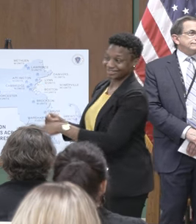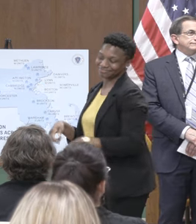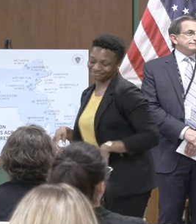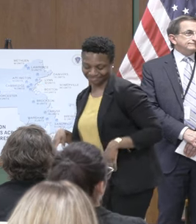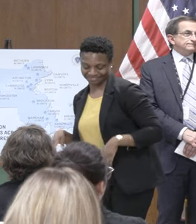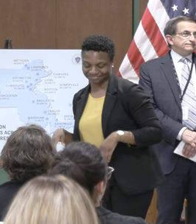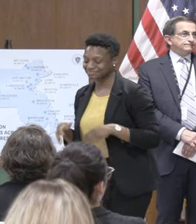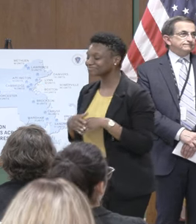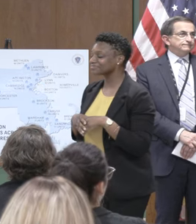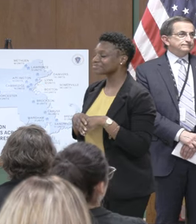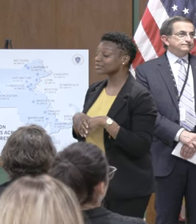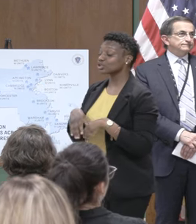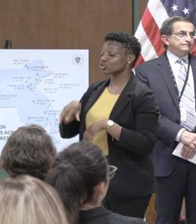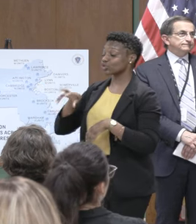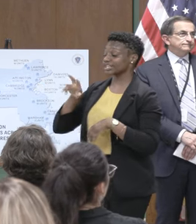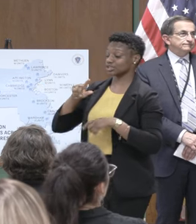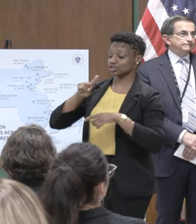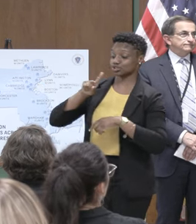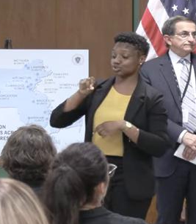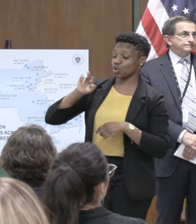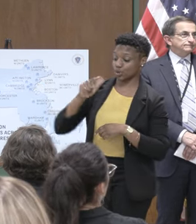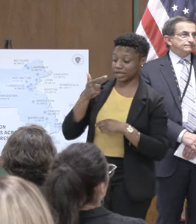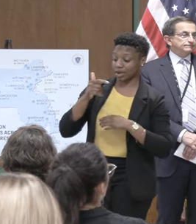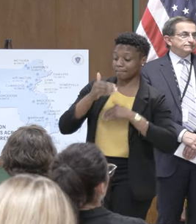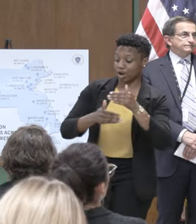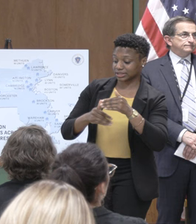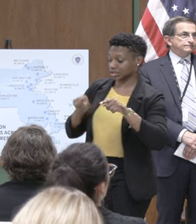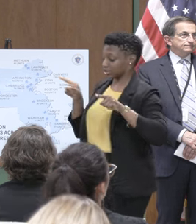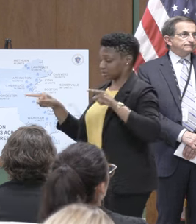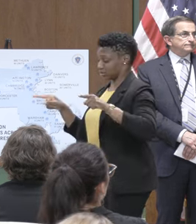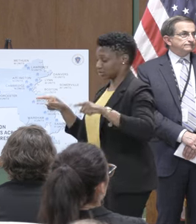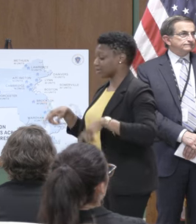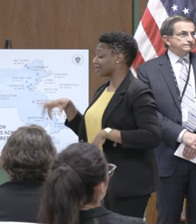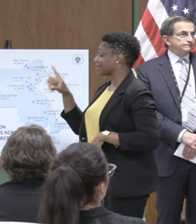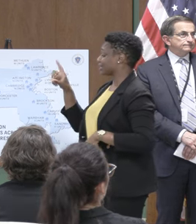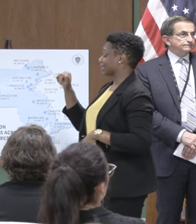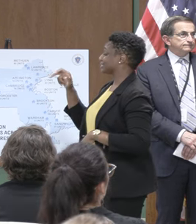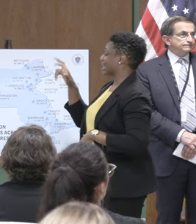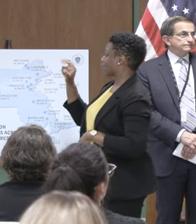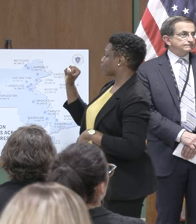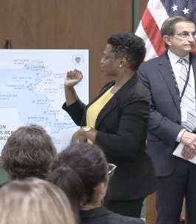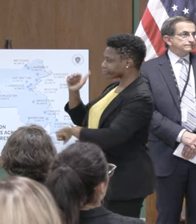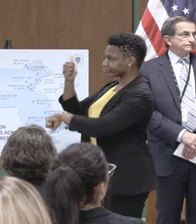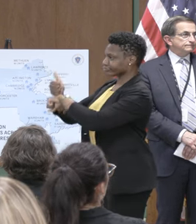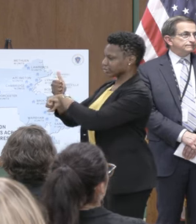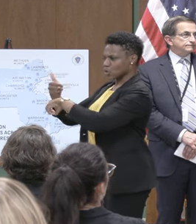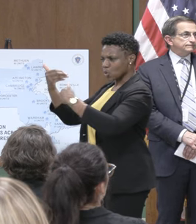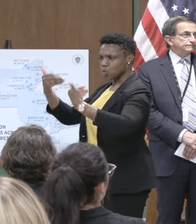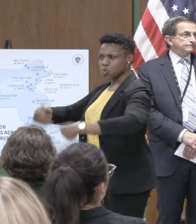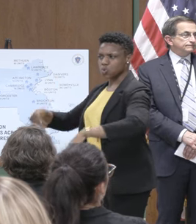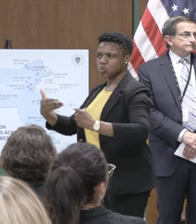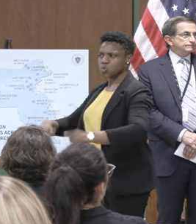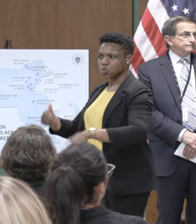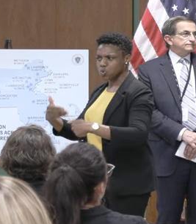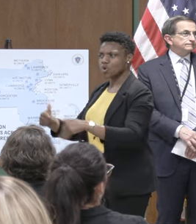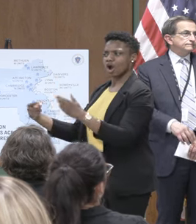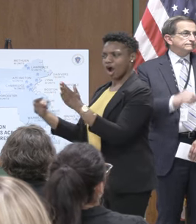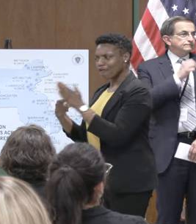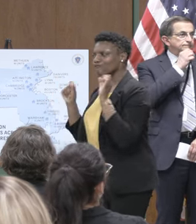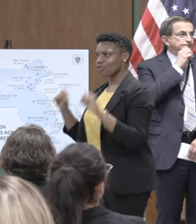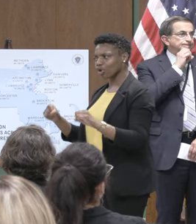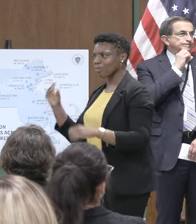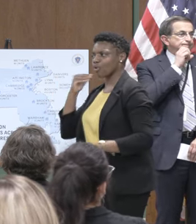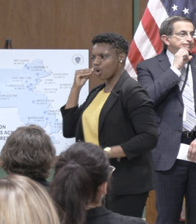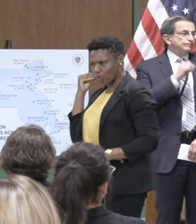say that through those two zoning processes Danvers has established what really is one of the most robust affordable housing provisions